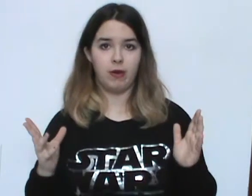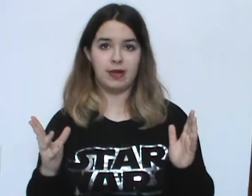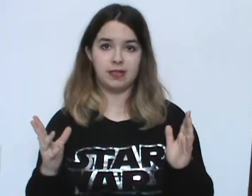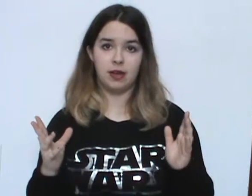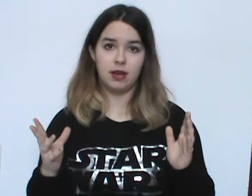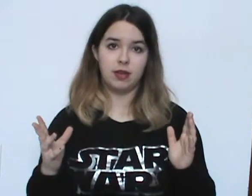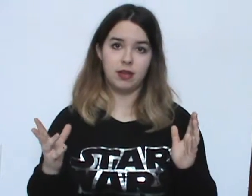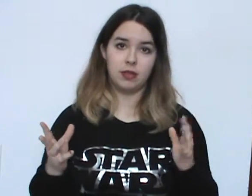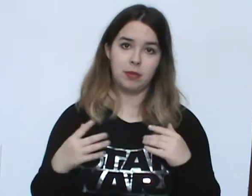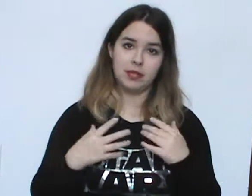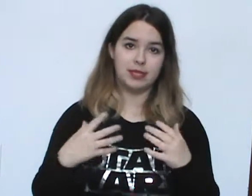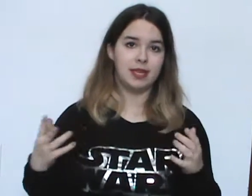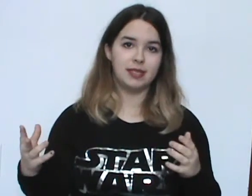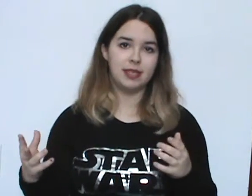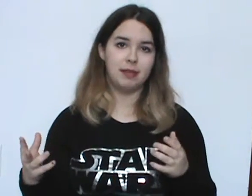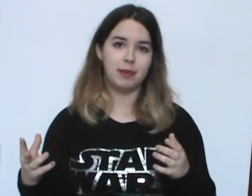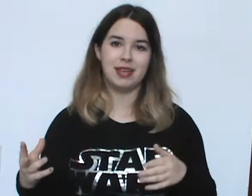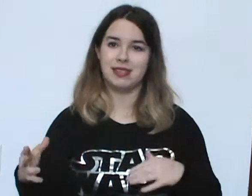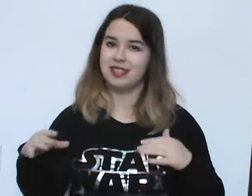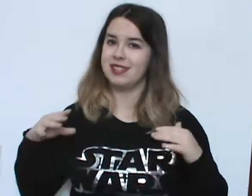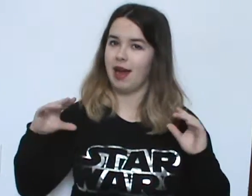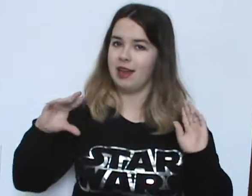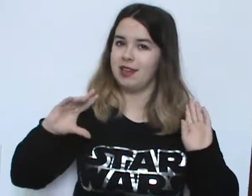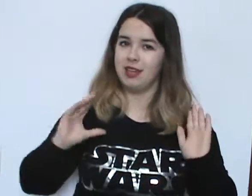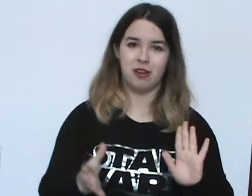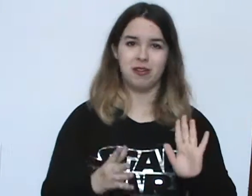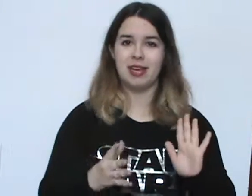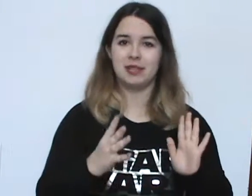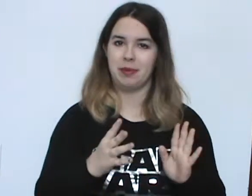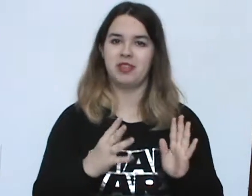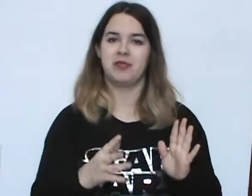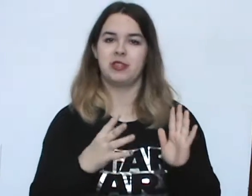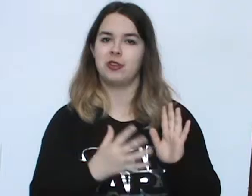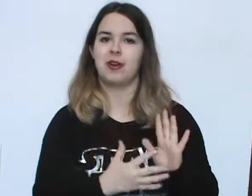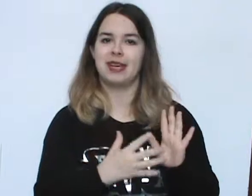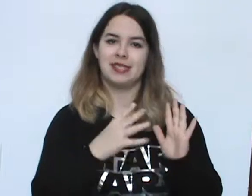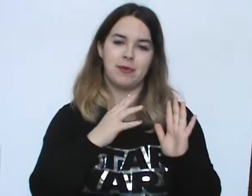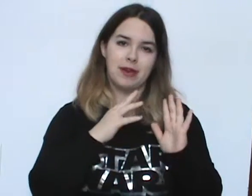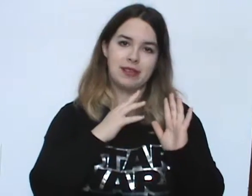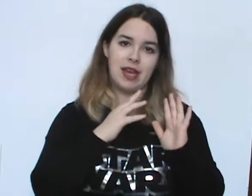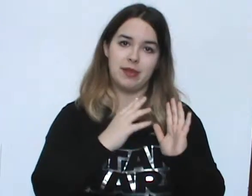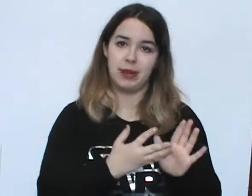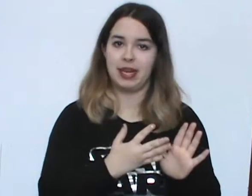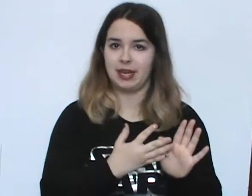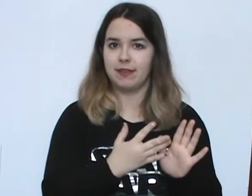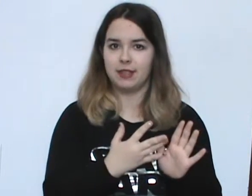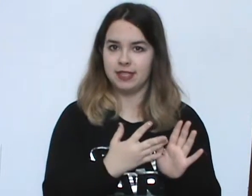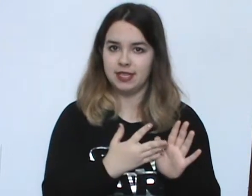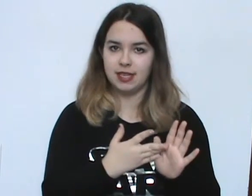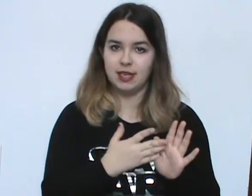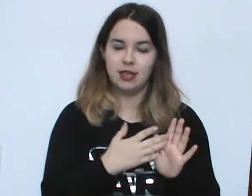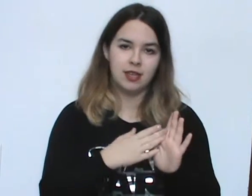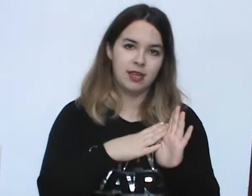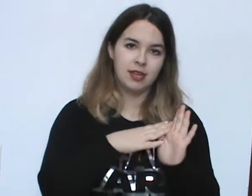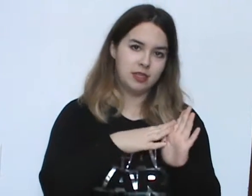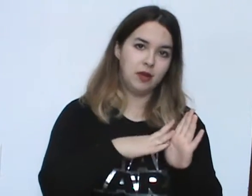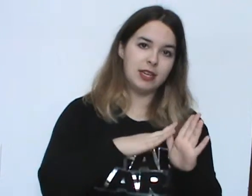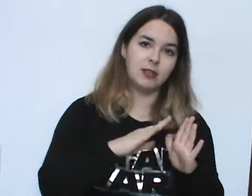has done through the season because he's not nearly as much of a jerk as he was at the beginning of the season. So I do